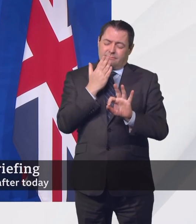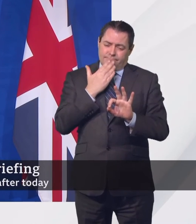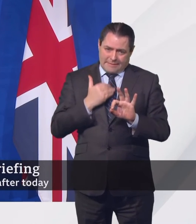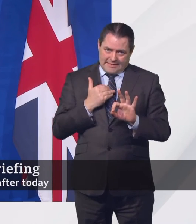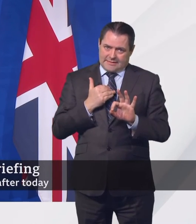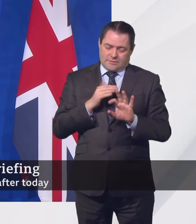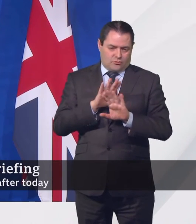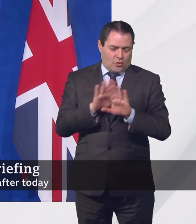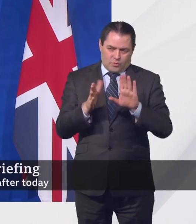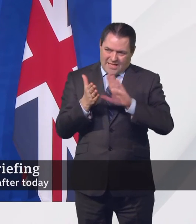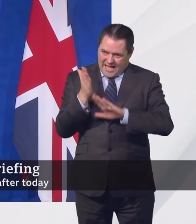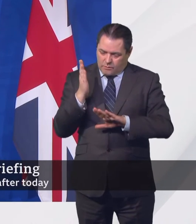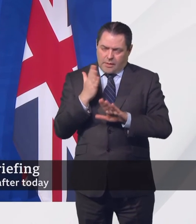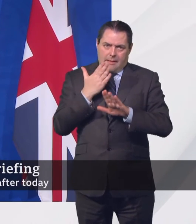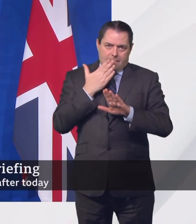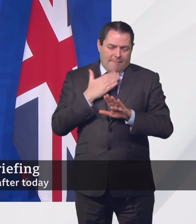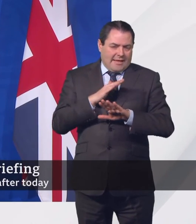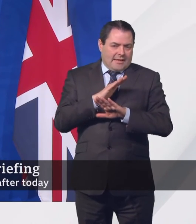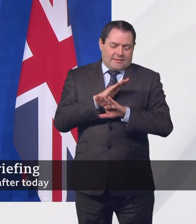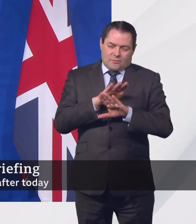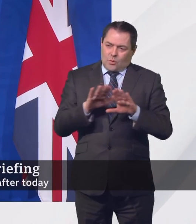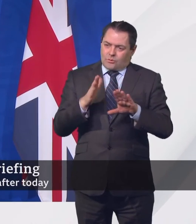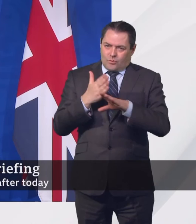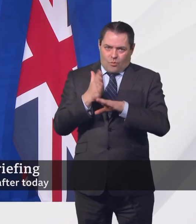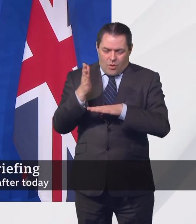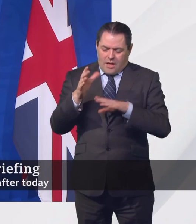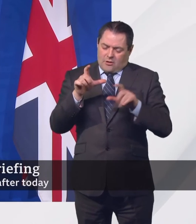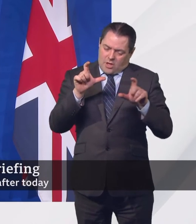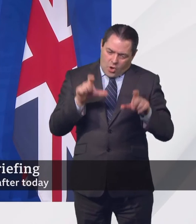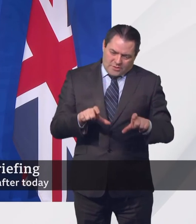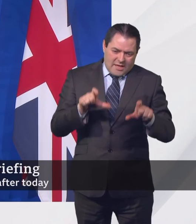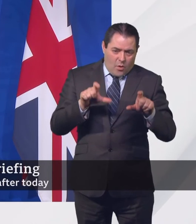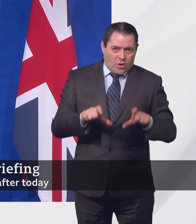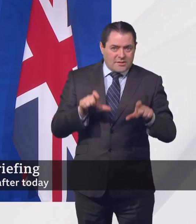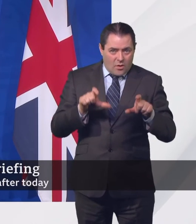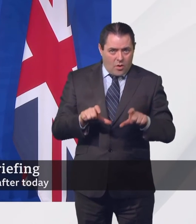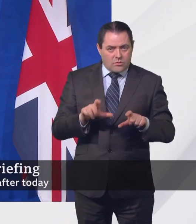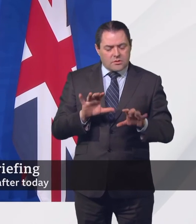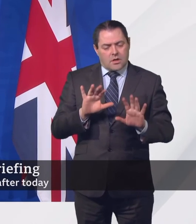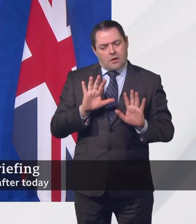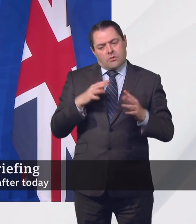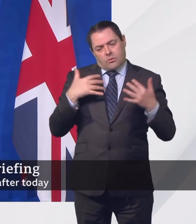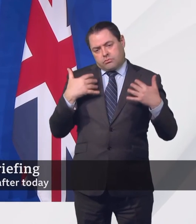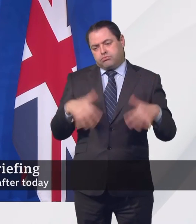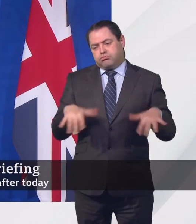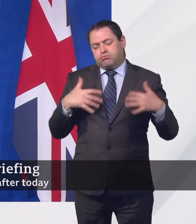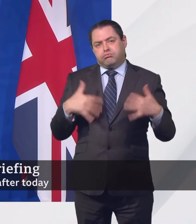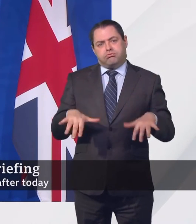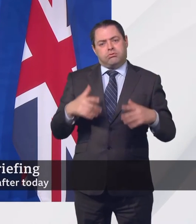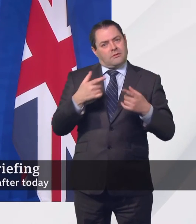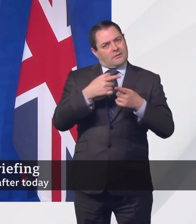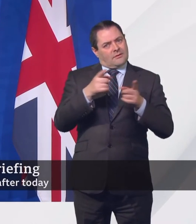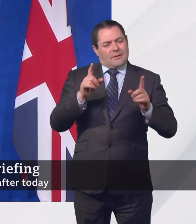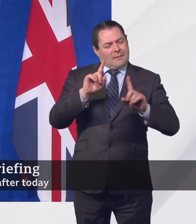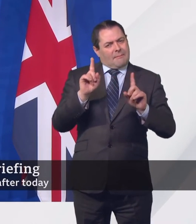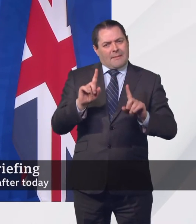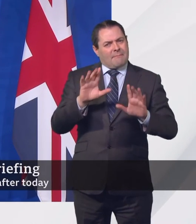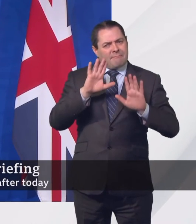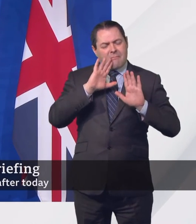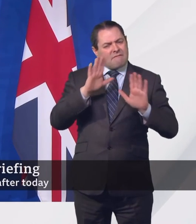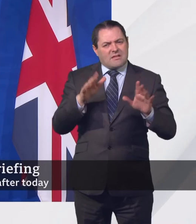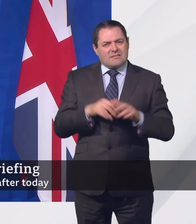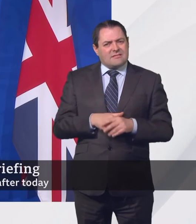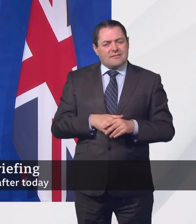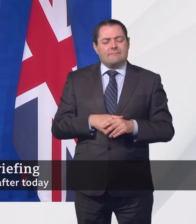people in the last year, but I also know how magnificently with what incredible patience and fortitude people have responded,